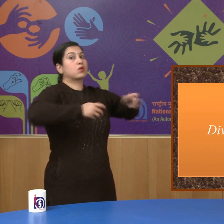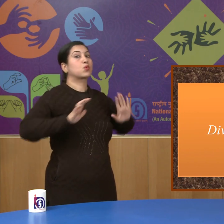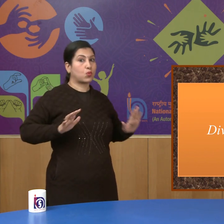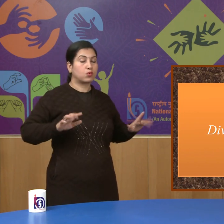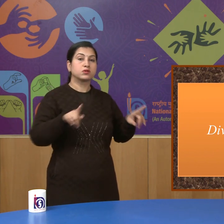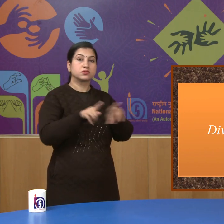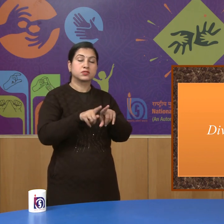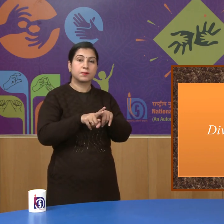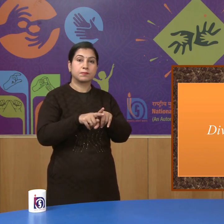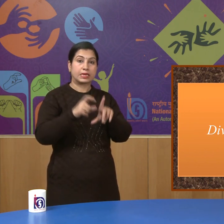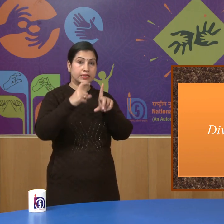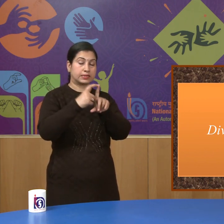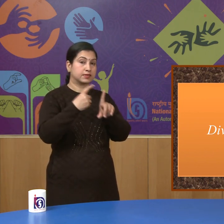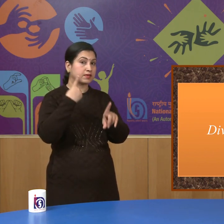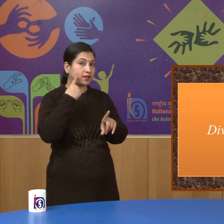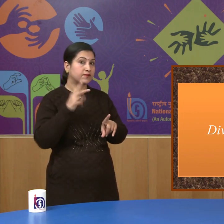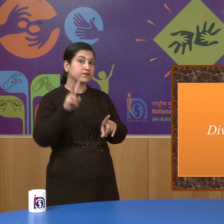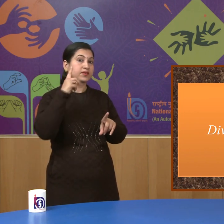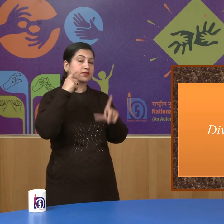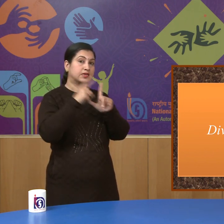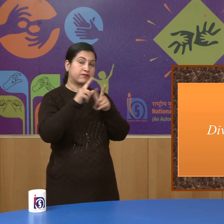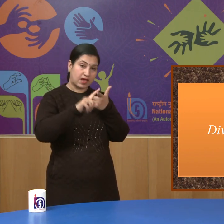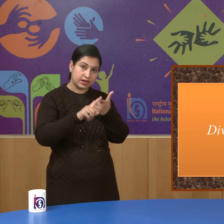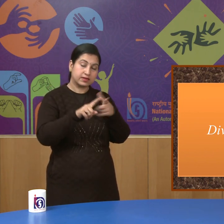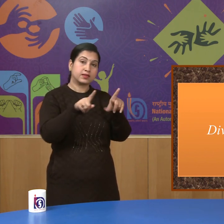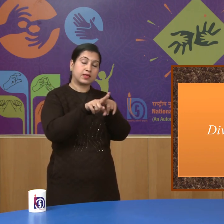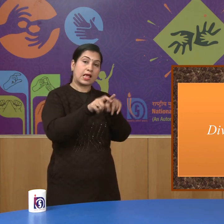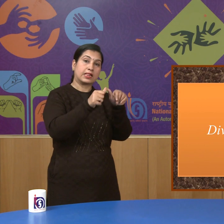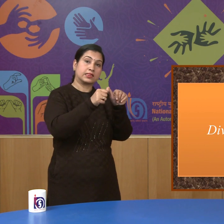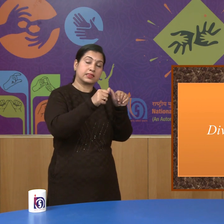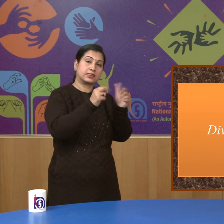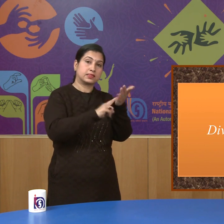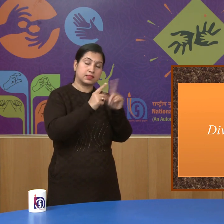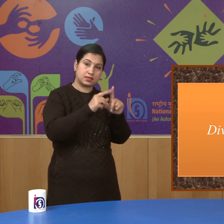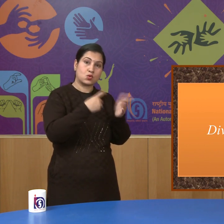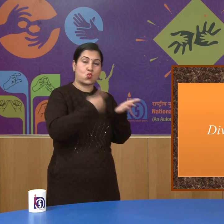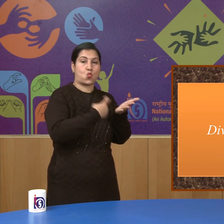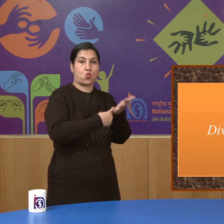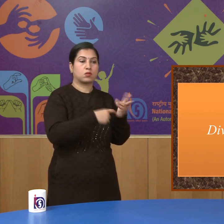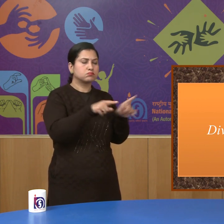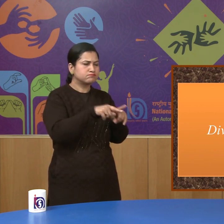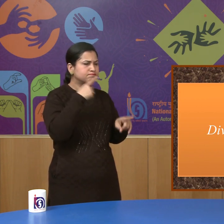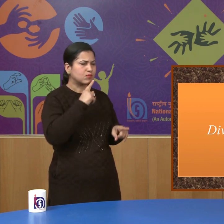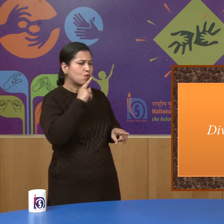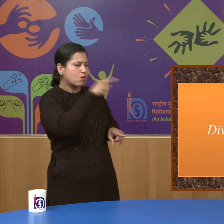Britishers to create differences between Hindus and